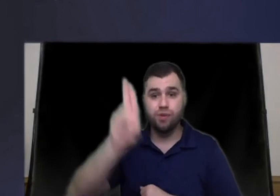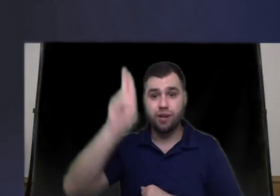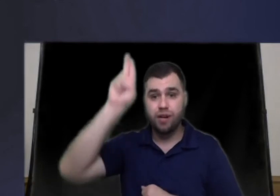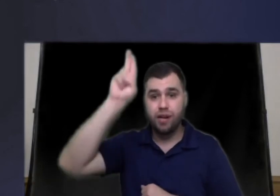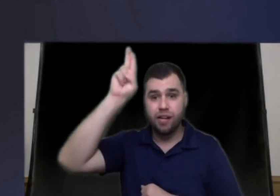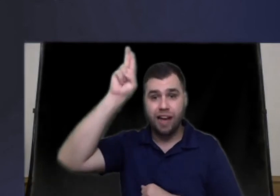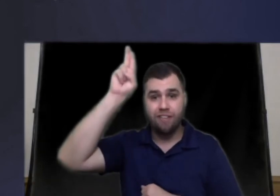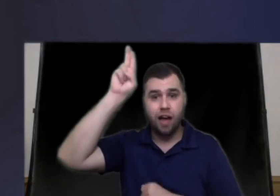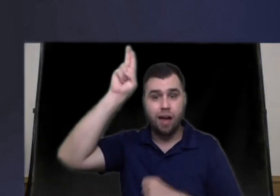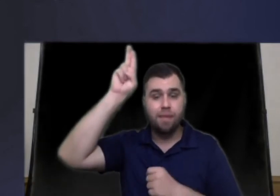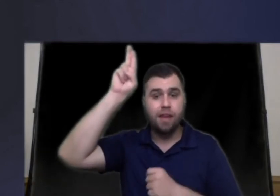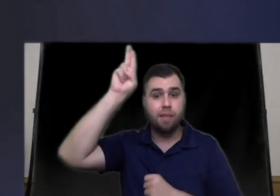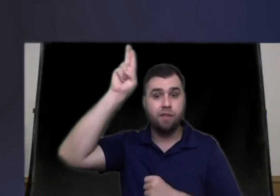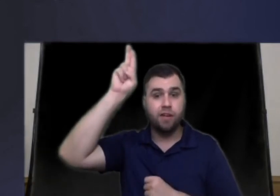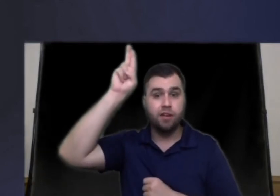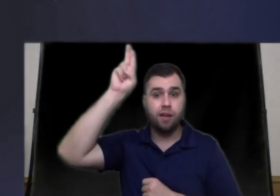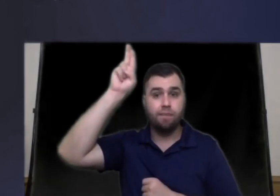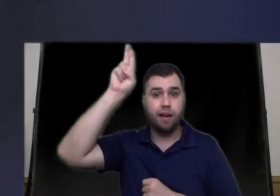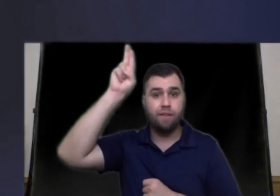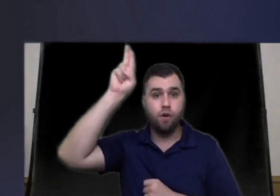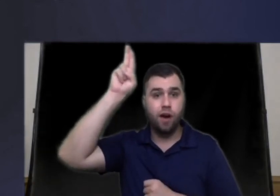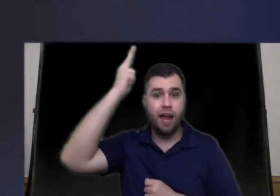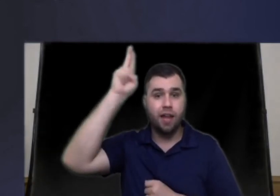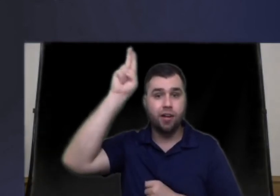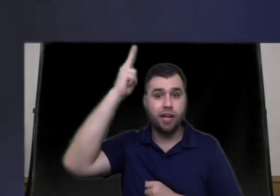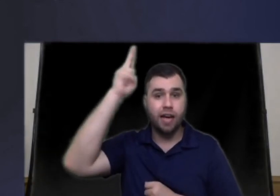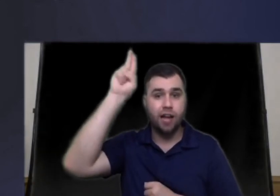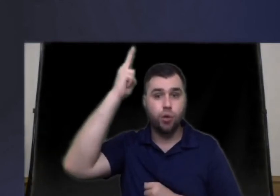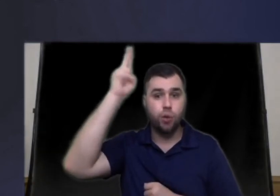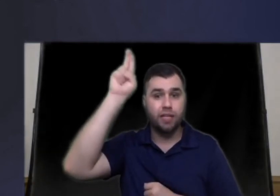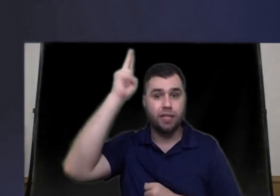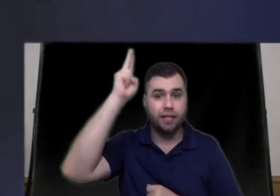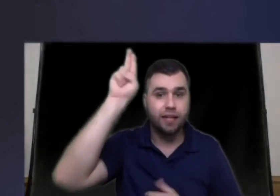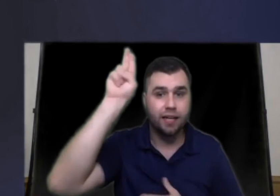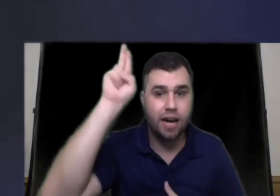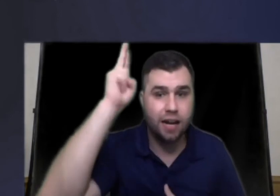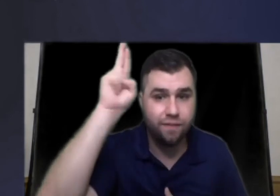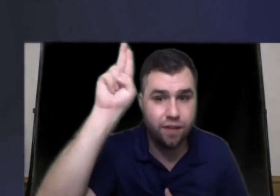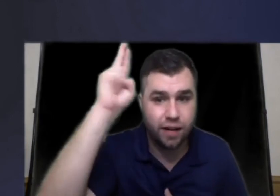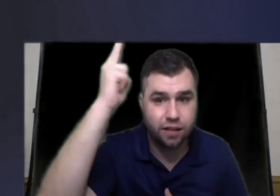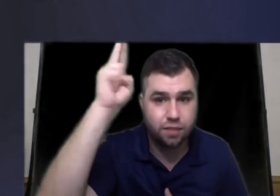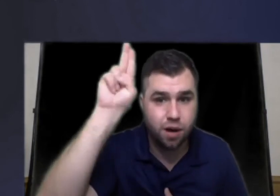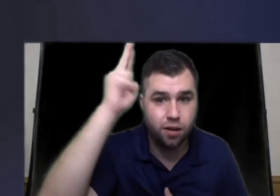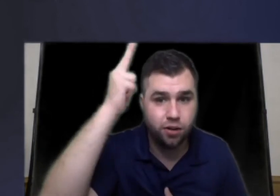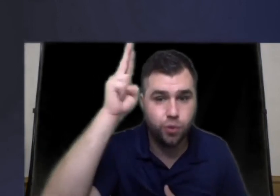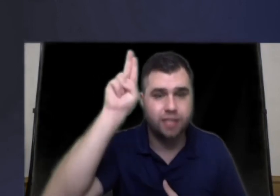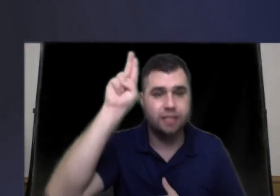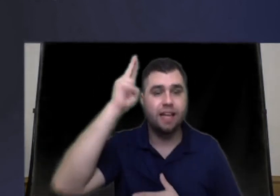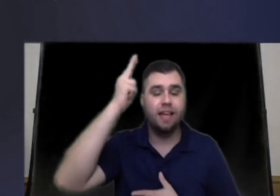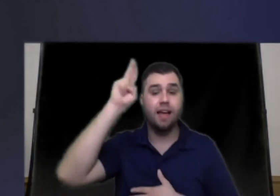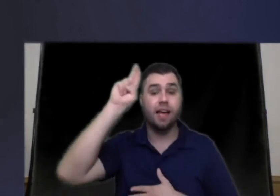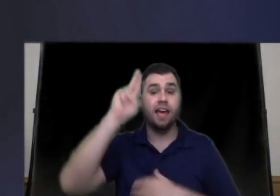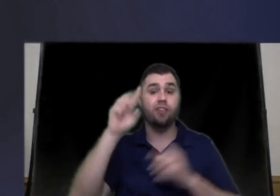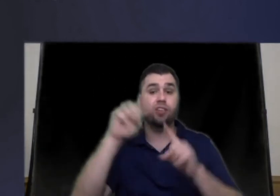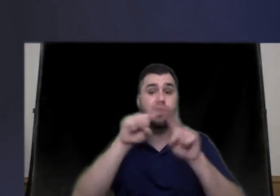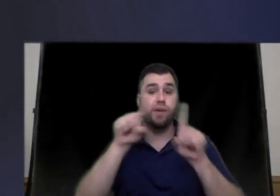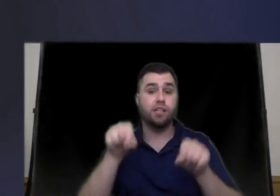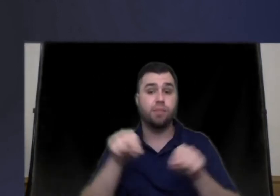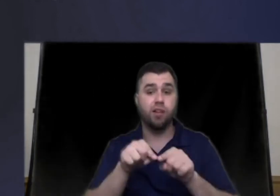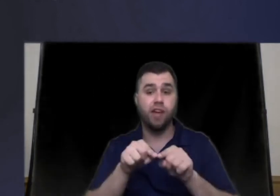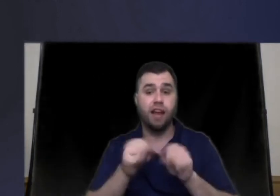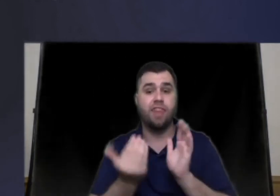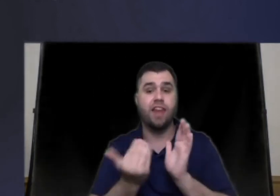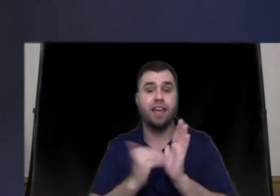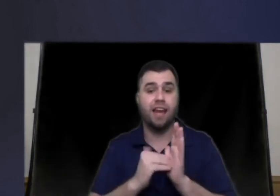u you're going have it up in the male region up by your forehead and you're going to kind of twist it kind of like a small little twist again I'll show you in a